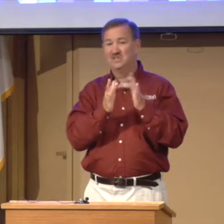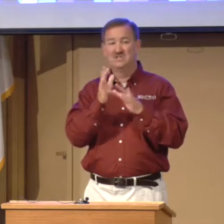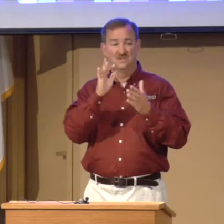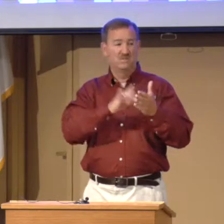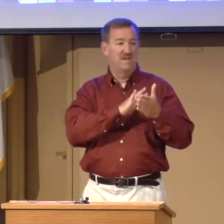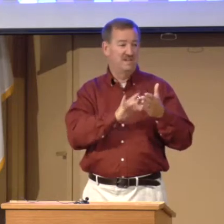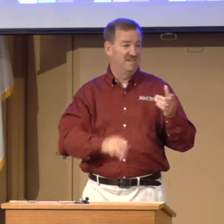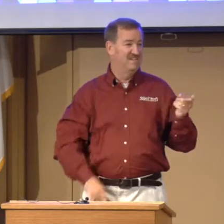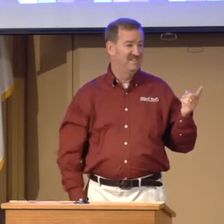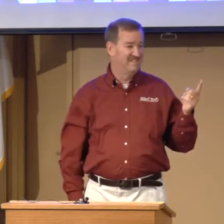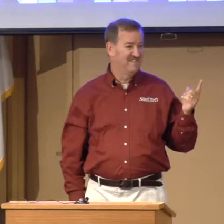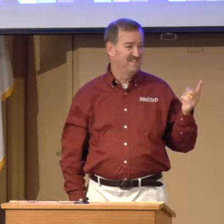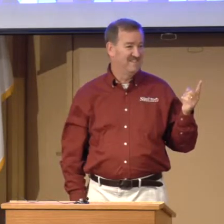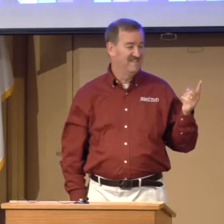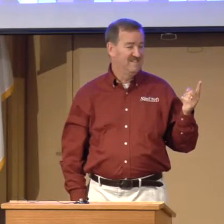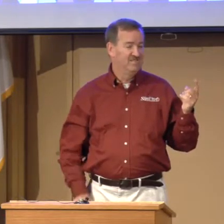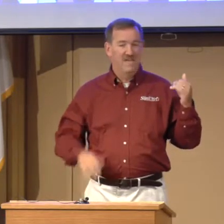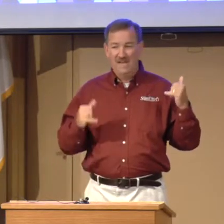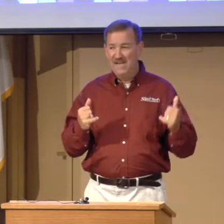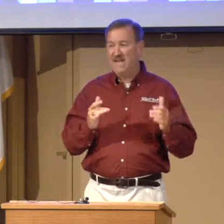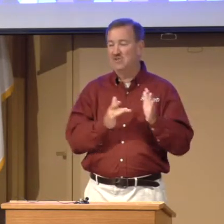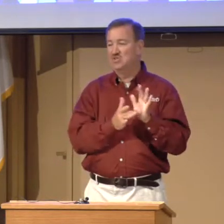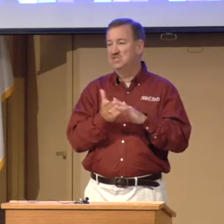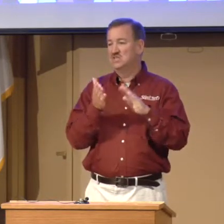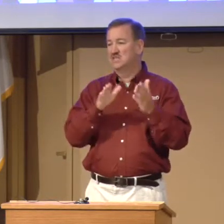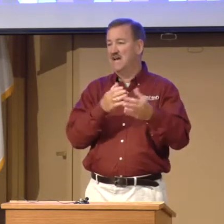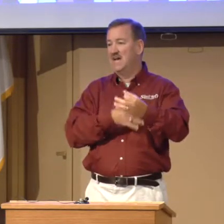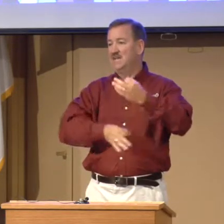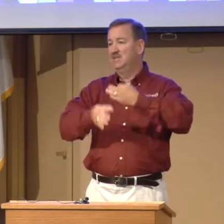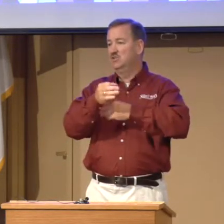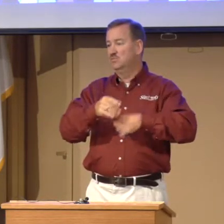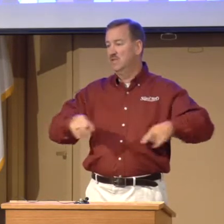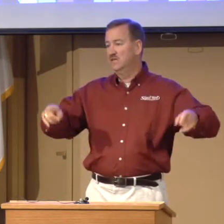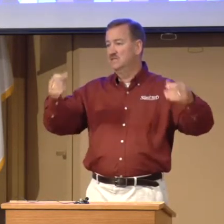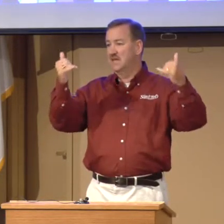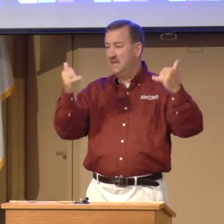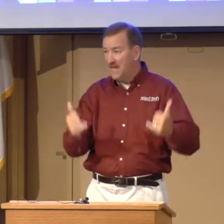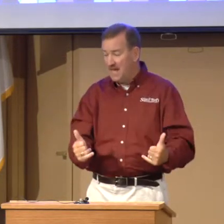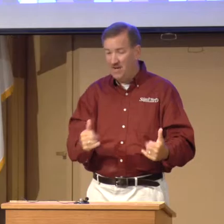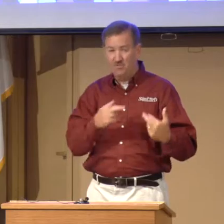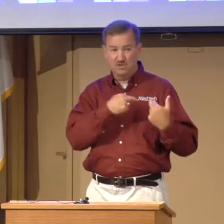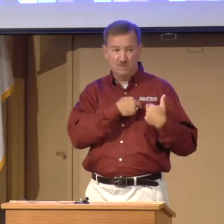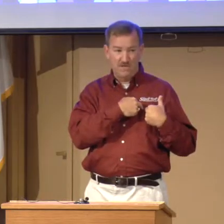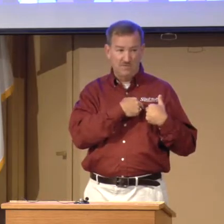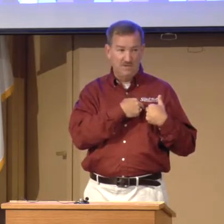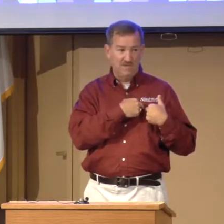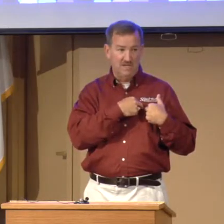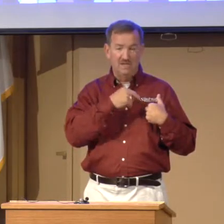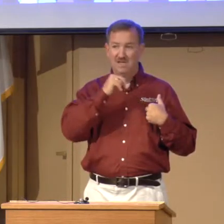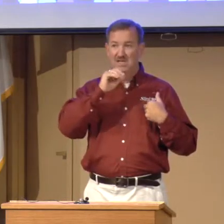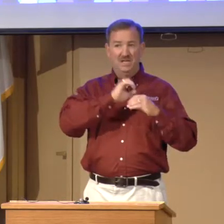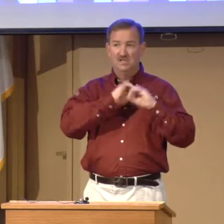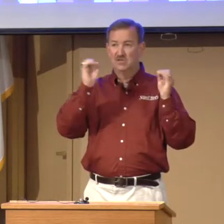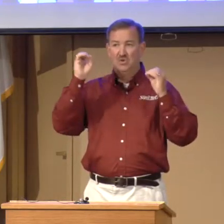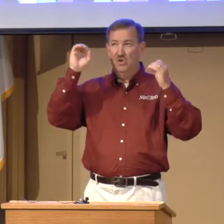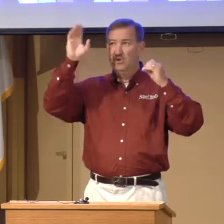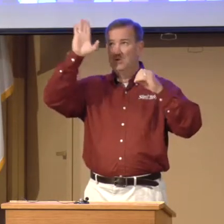Jesus paid it. And now Jesus died in your place. And now the responsibility is no longer